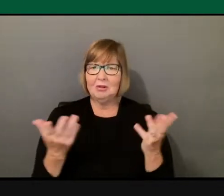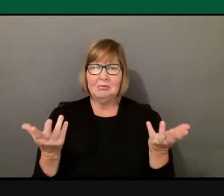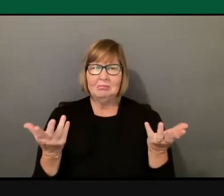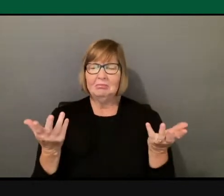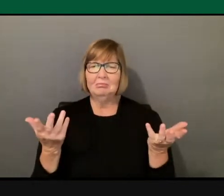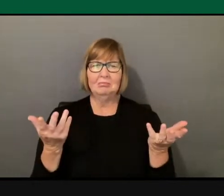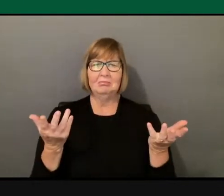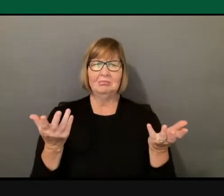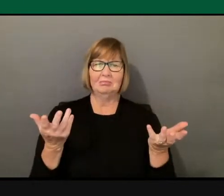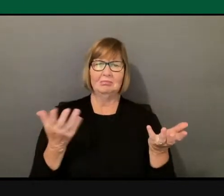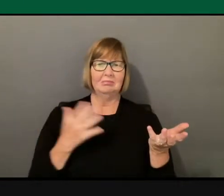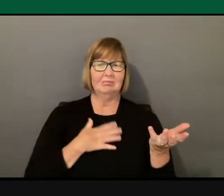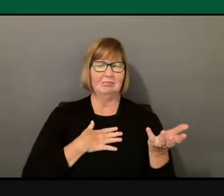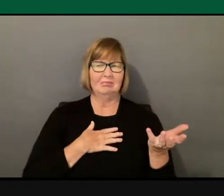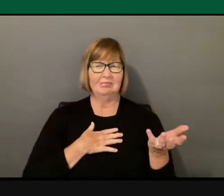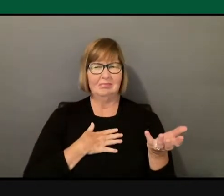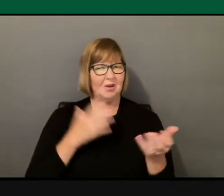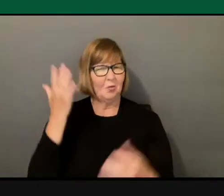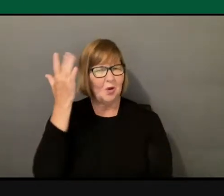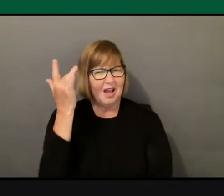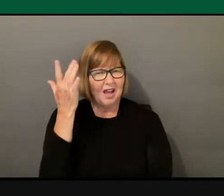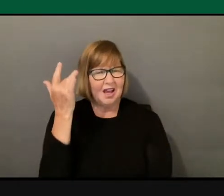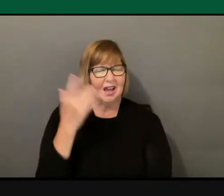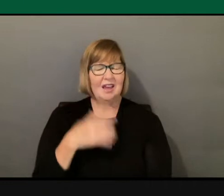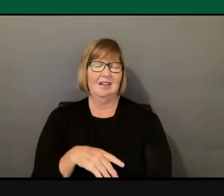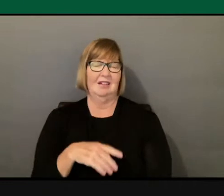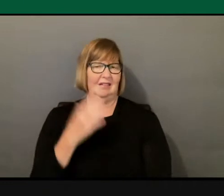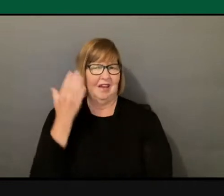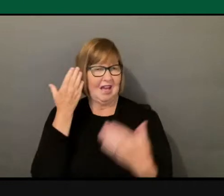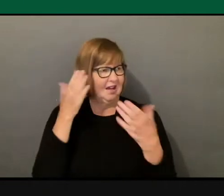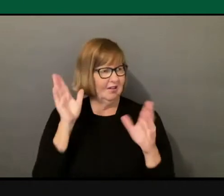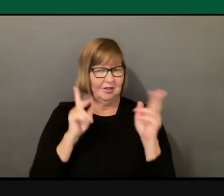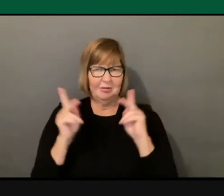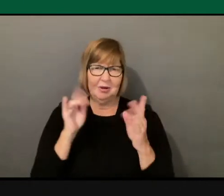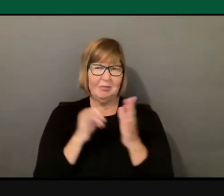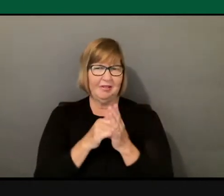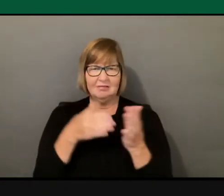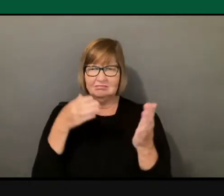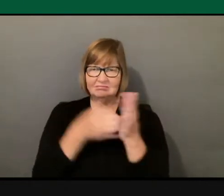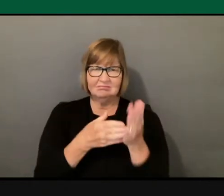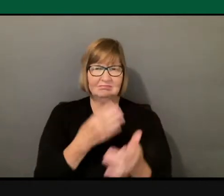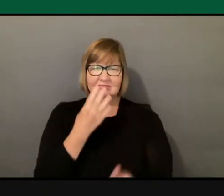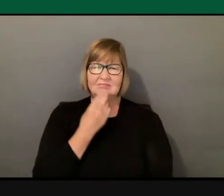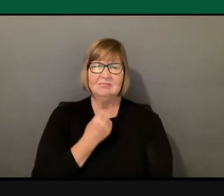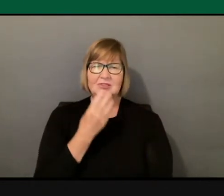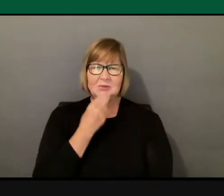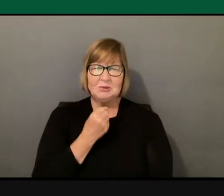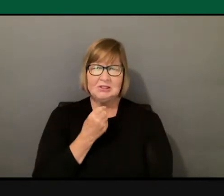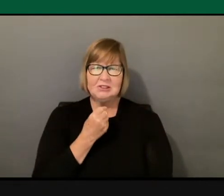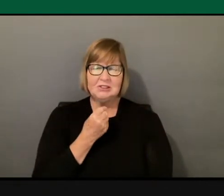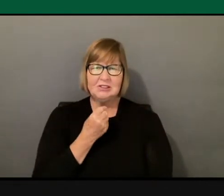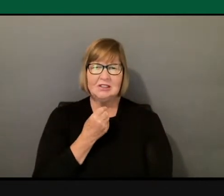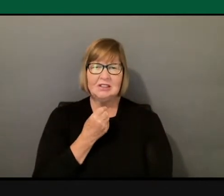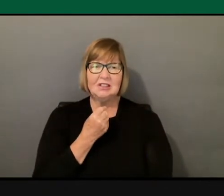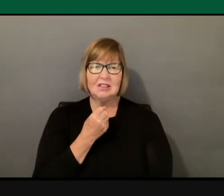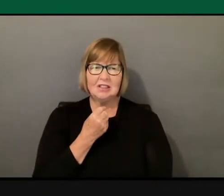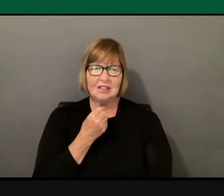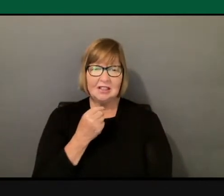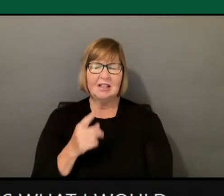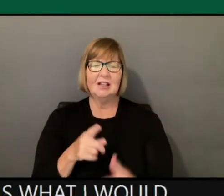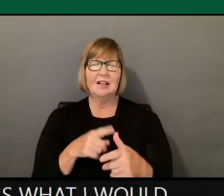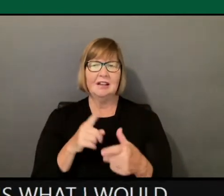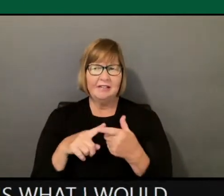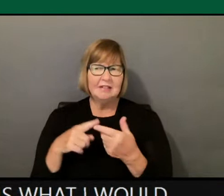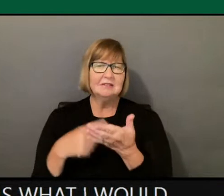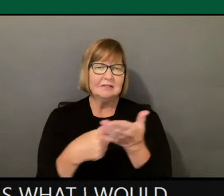like, anti-Semitic or something, is what I would generally encounter. But then when we tease out some of these assumptions in the